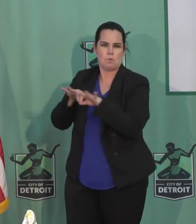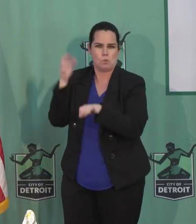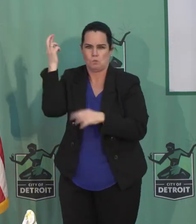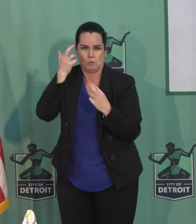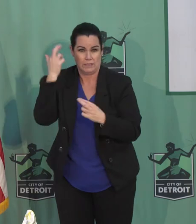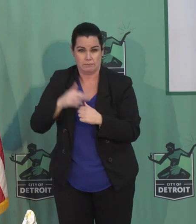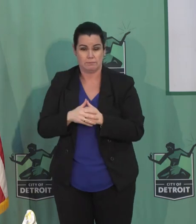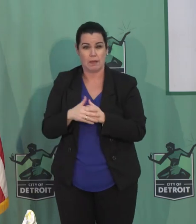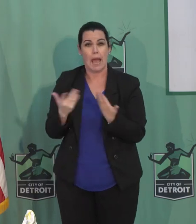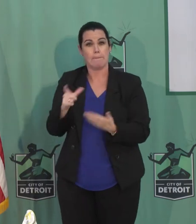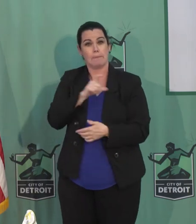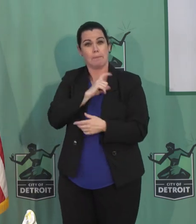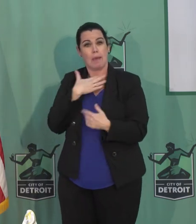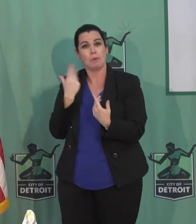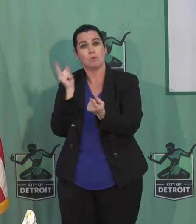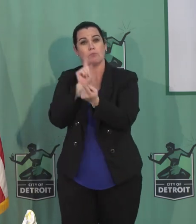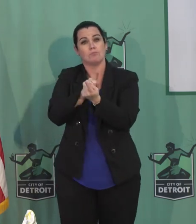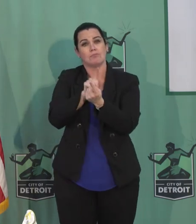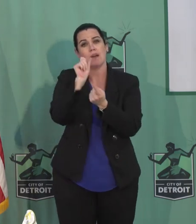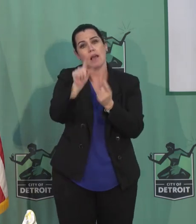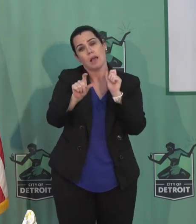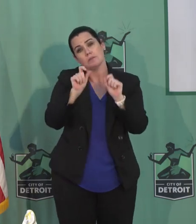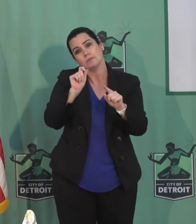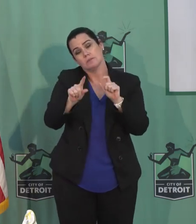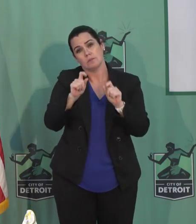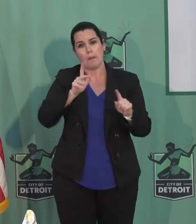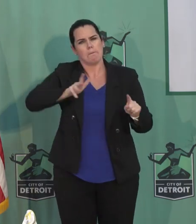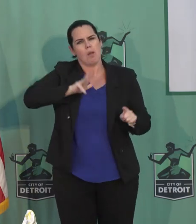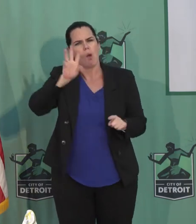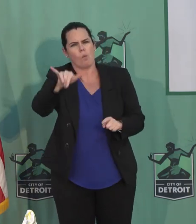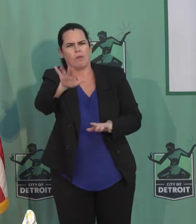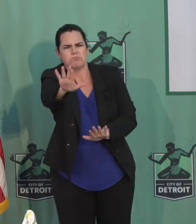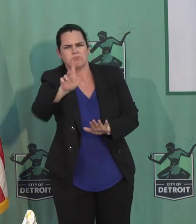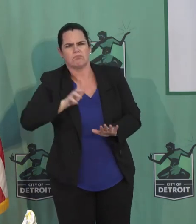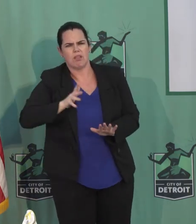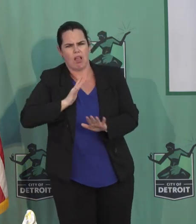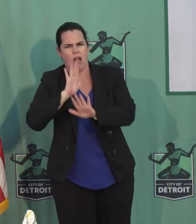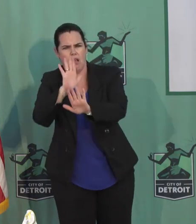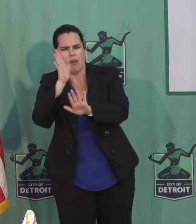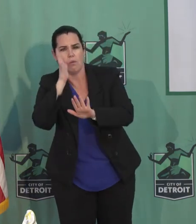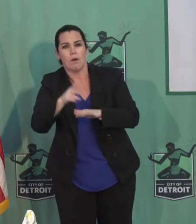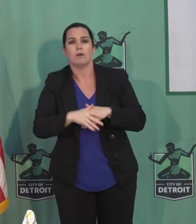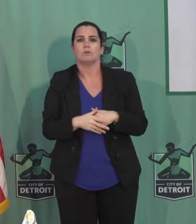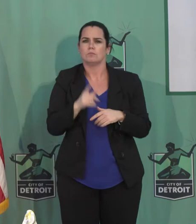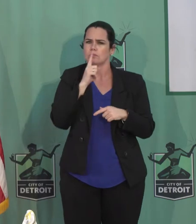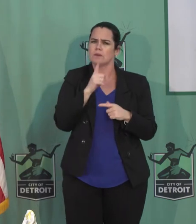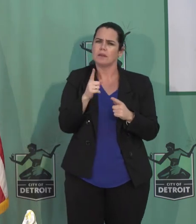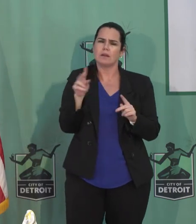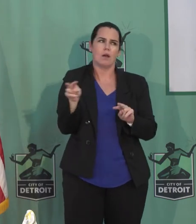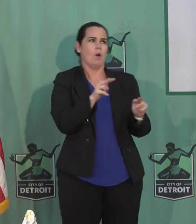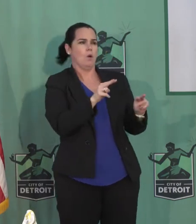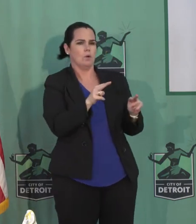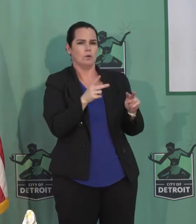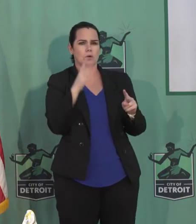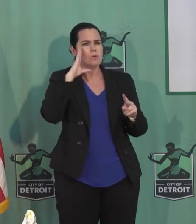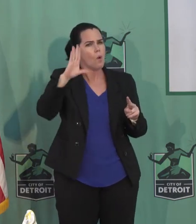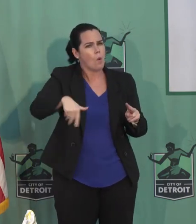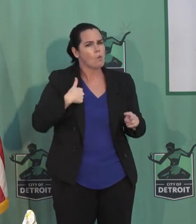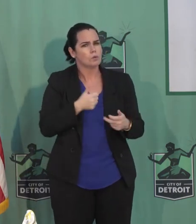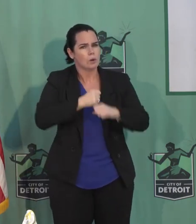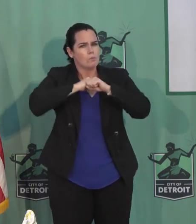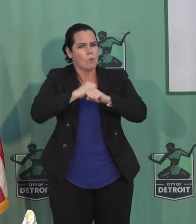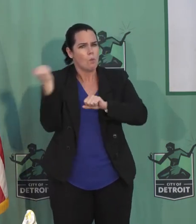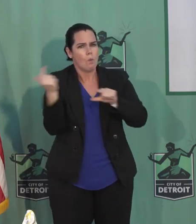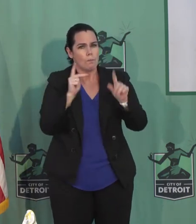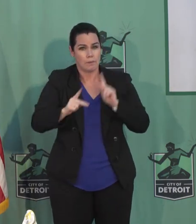question you politely, and I hope you'll take it in the spirit that it's meant, which is to protect everybody. And if you're on your way to a job,